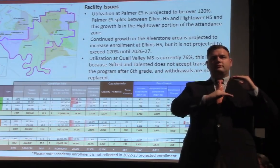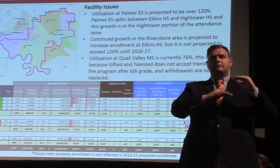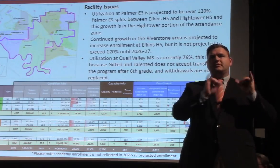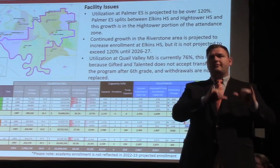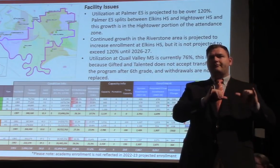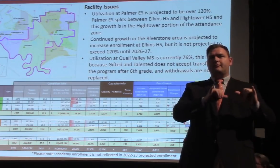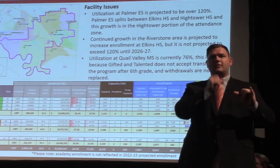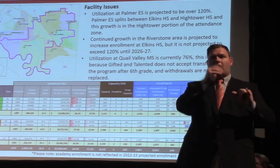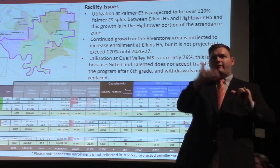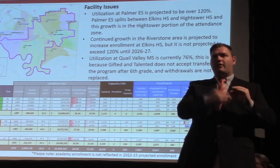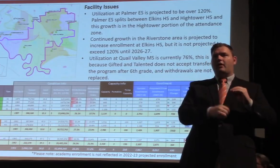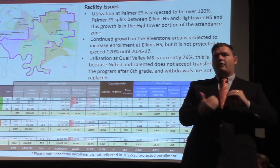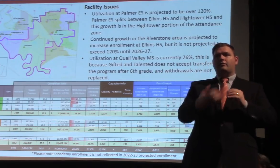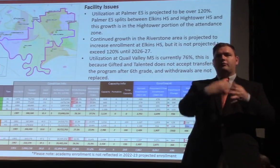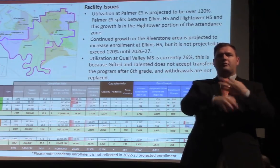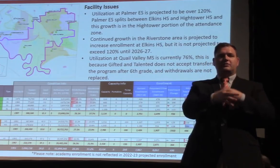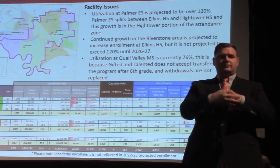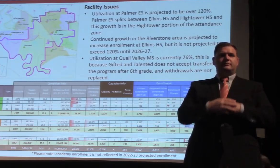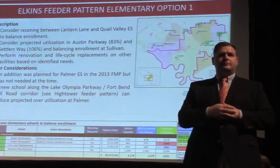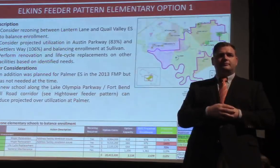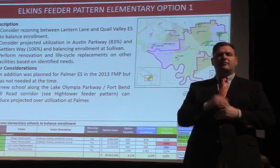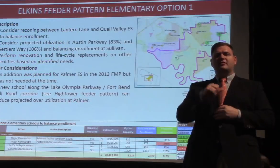the ideas that we'll talk about is maybe addressing that.